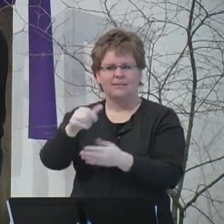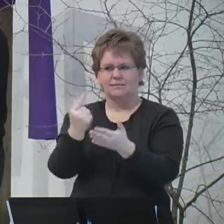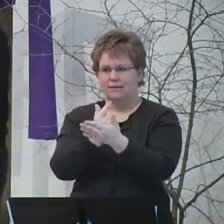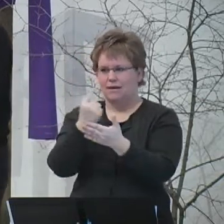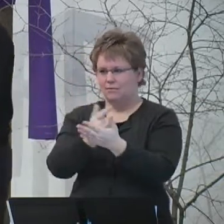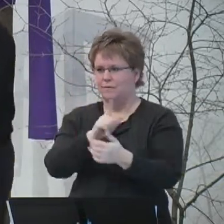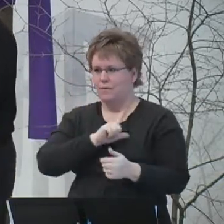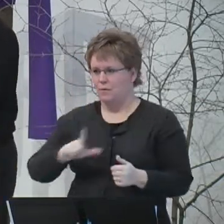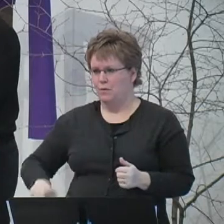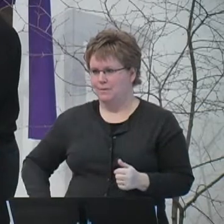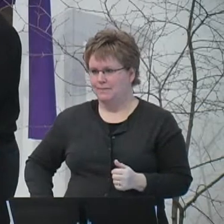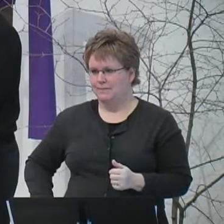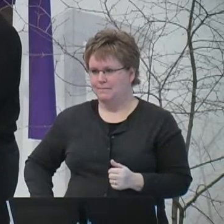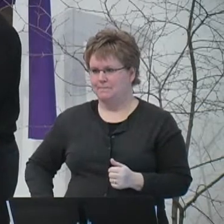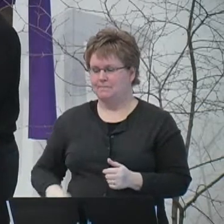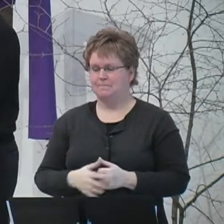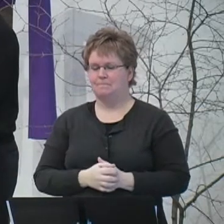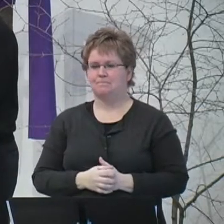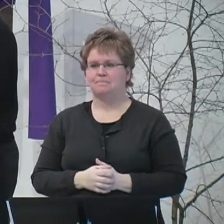of our Lord.